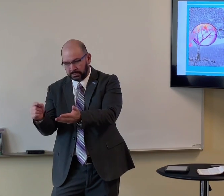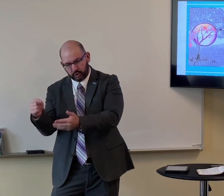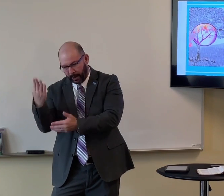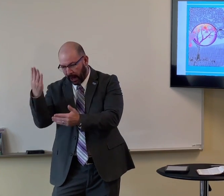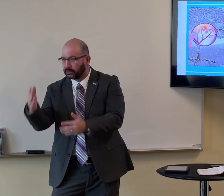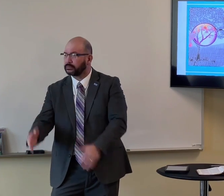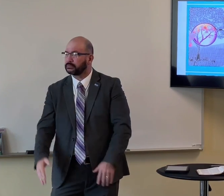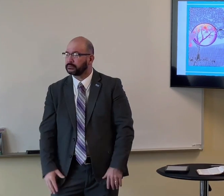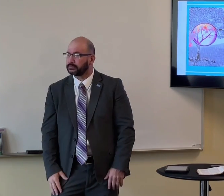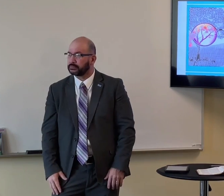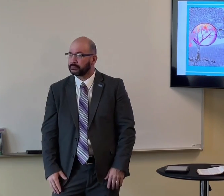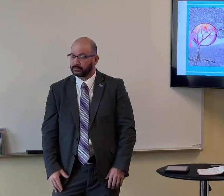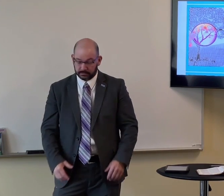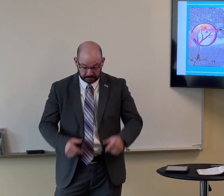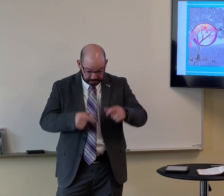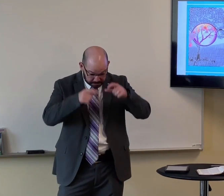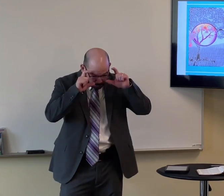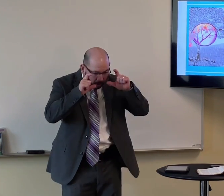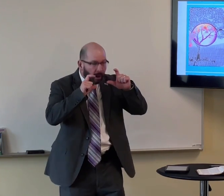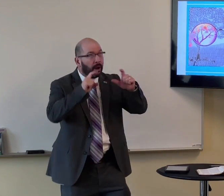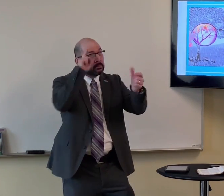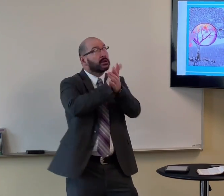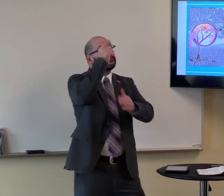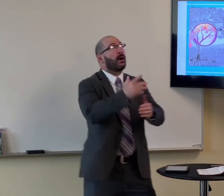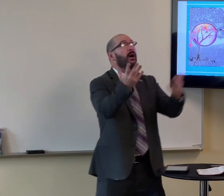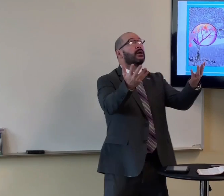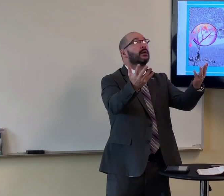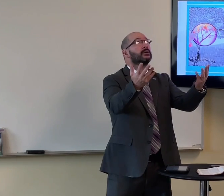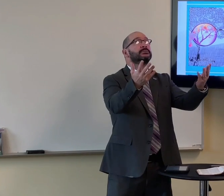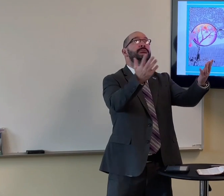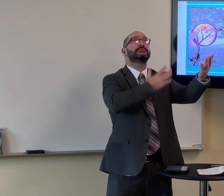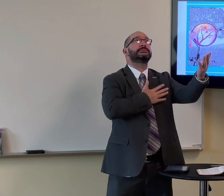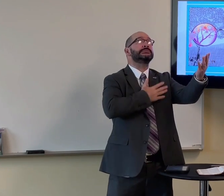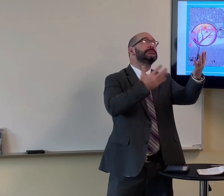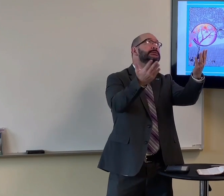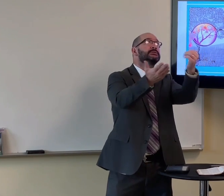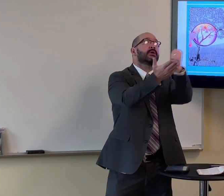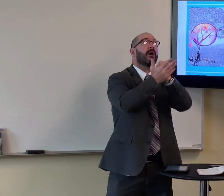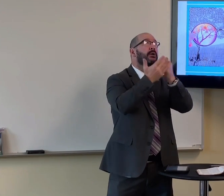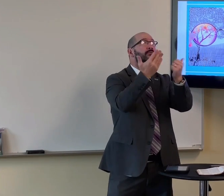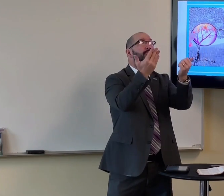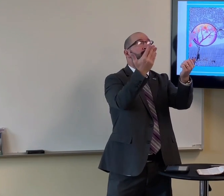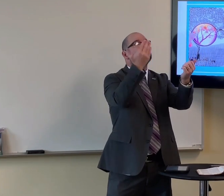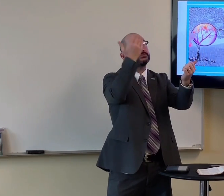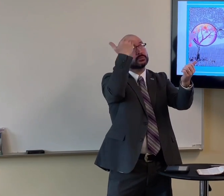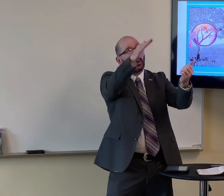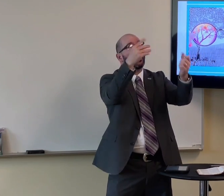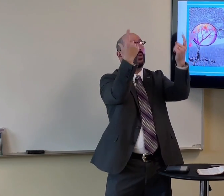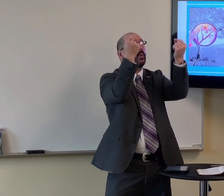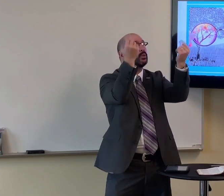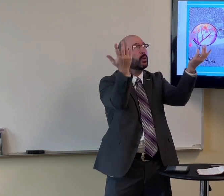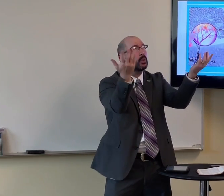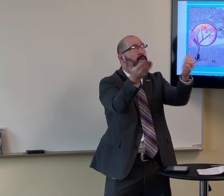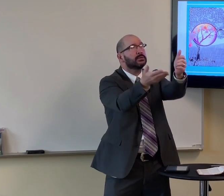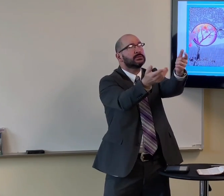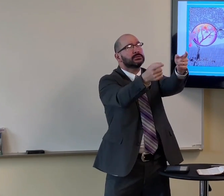you see that, you see through your God glasses, say, God, please help me to know what to do.